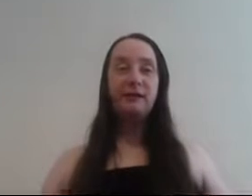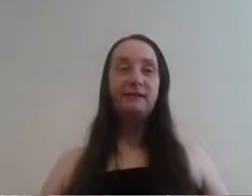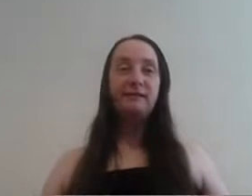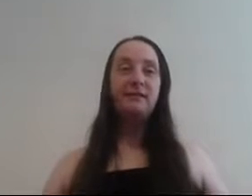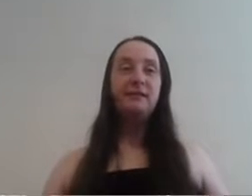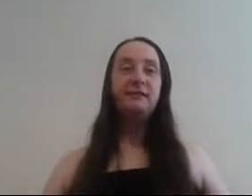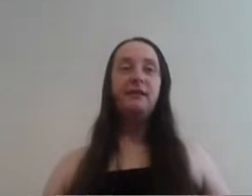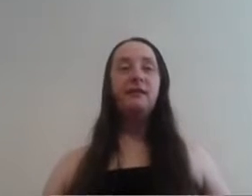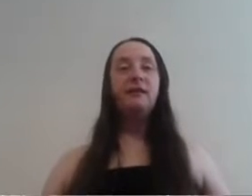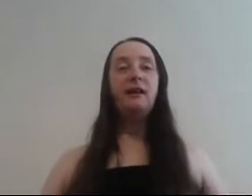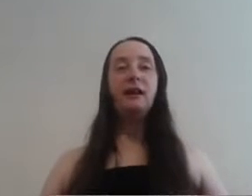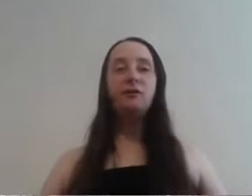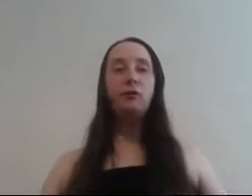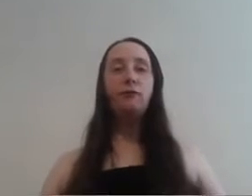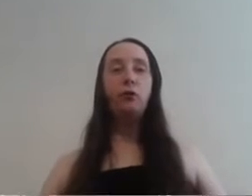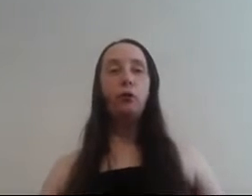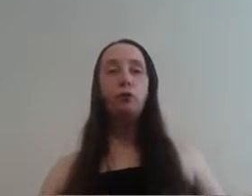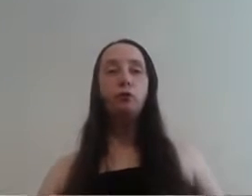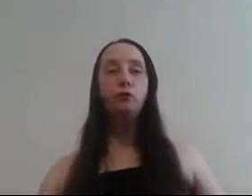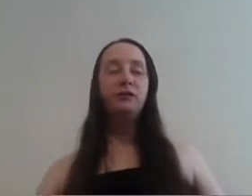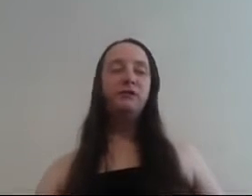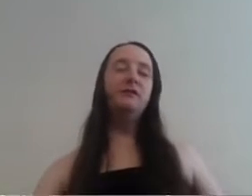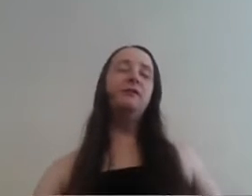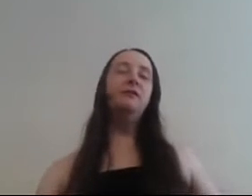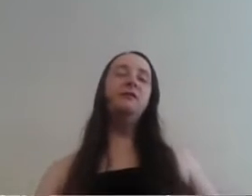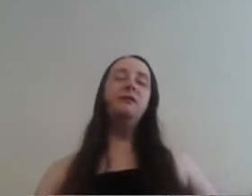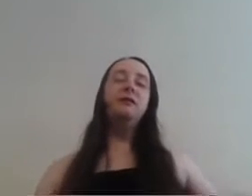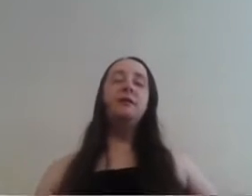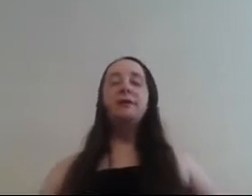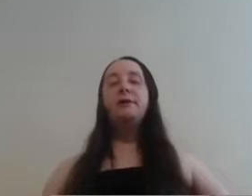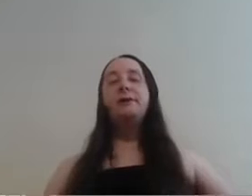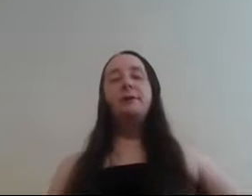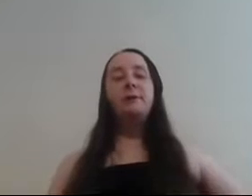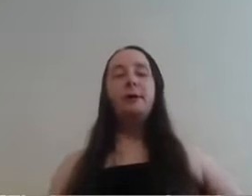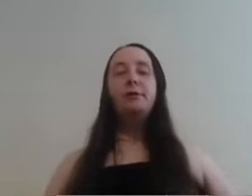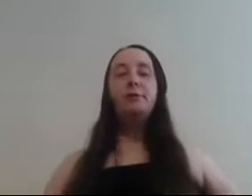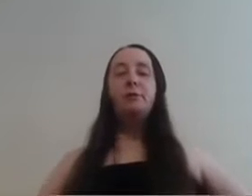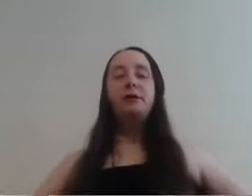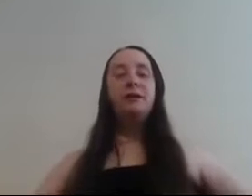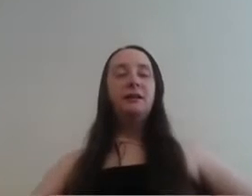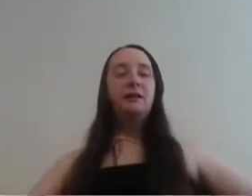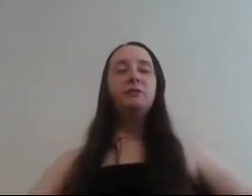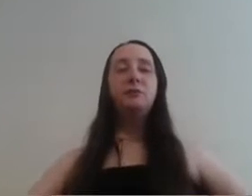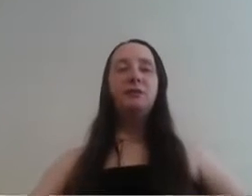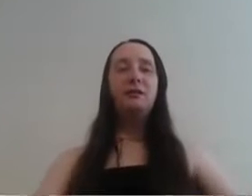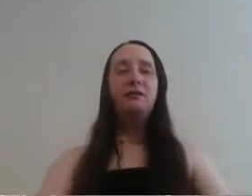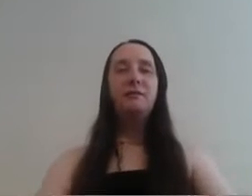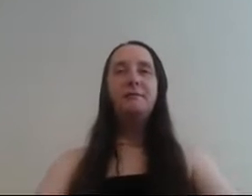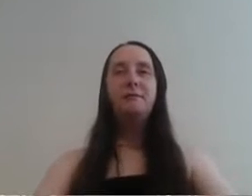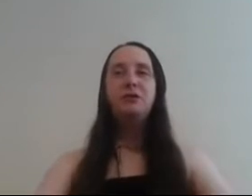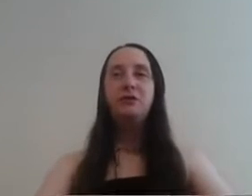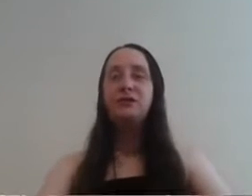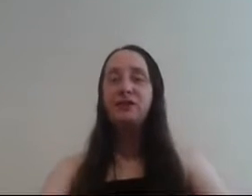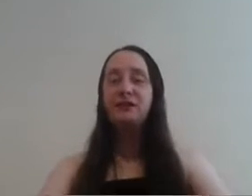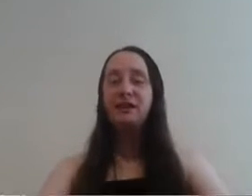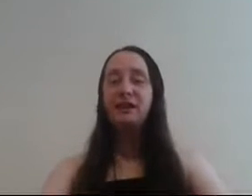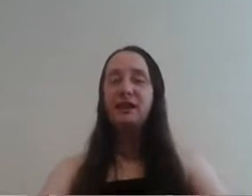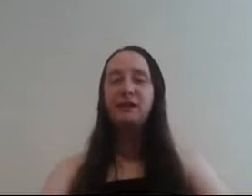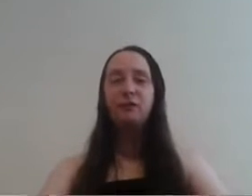18 heart of gold well last week you saw Regina getting a heart